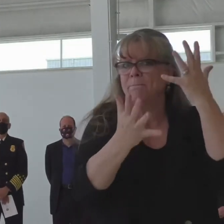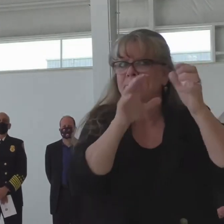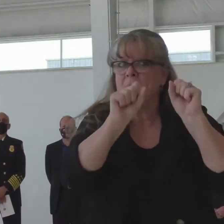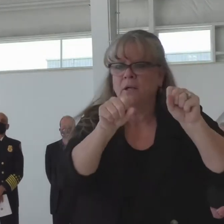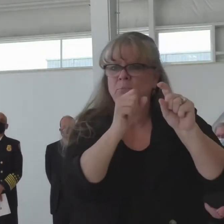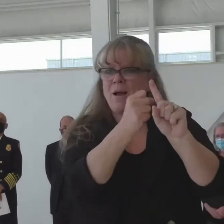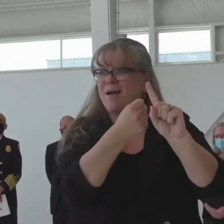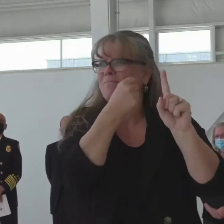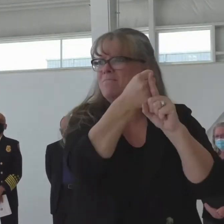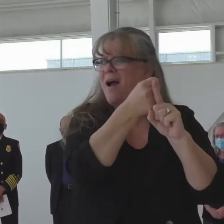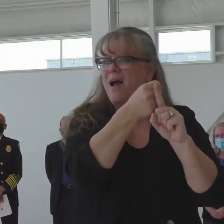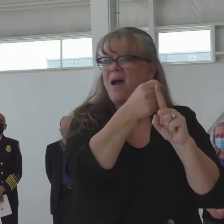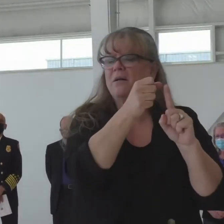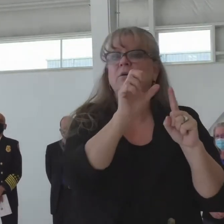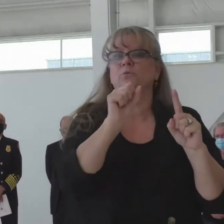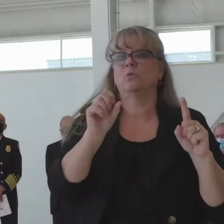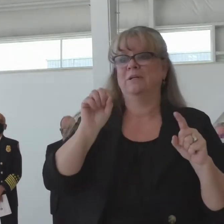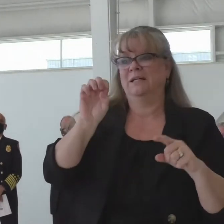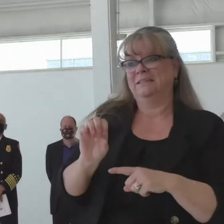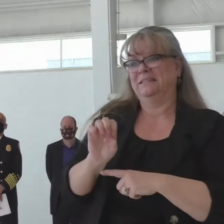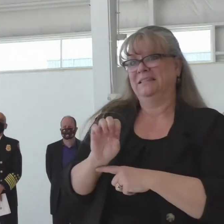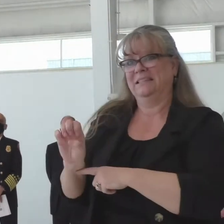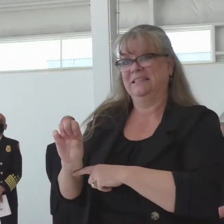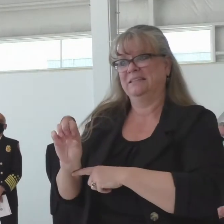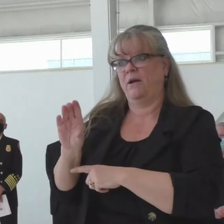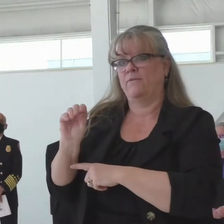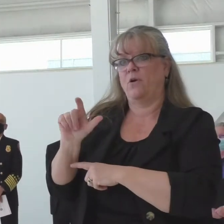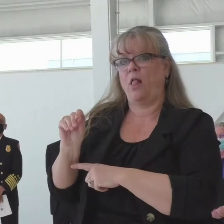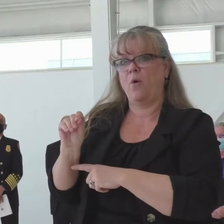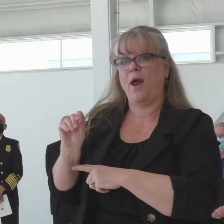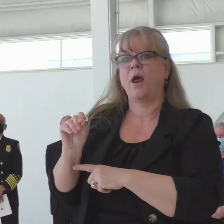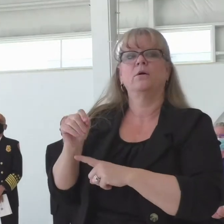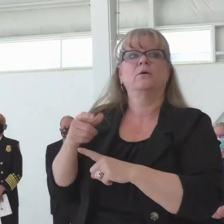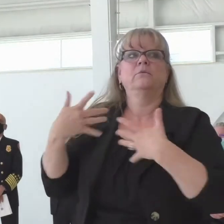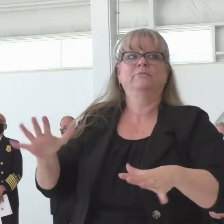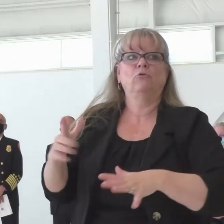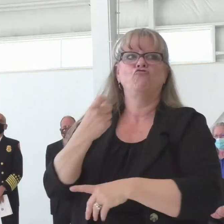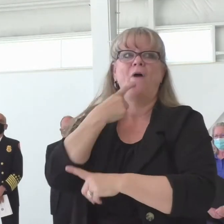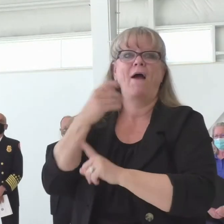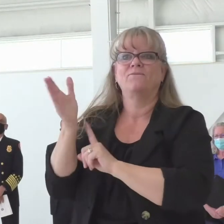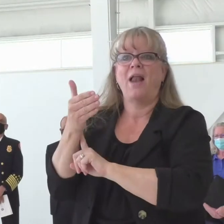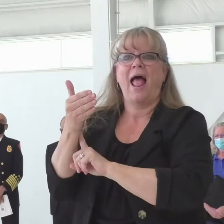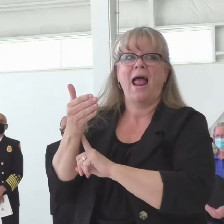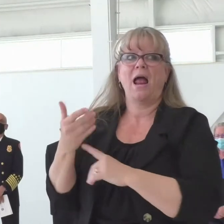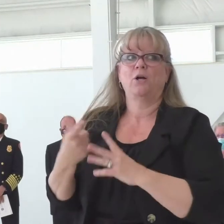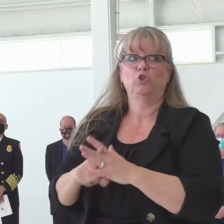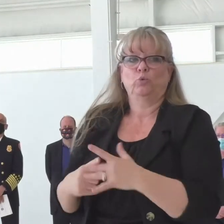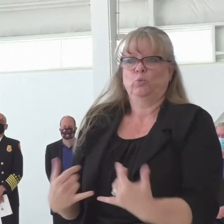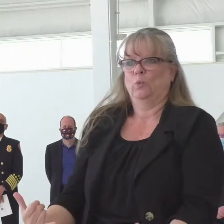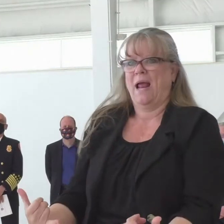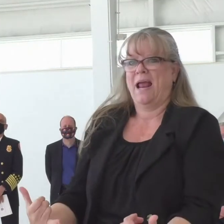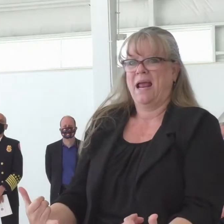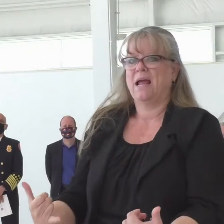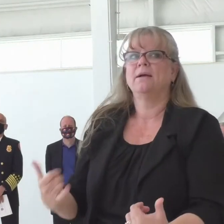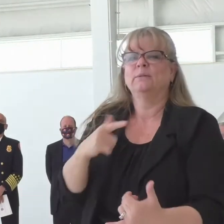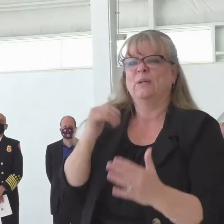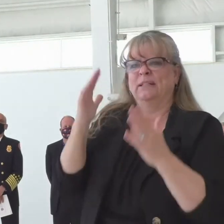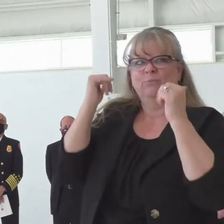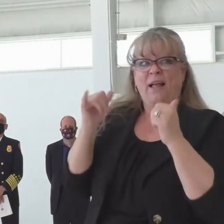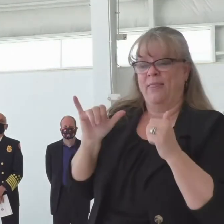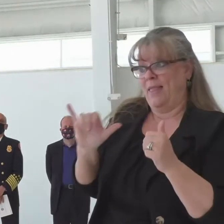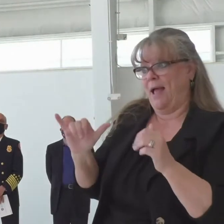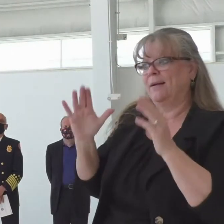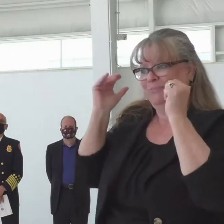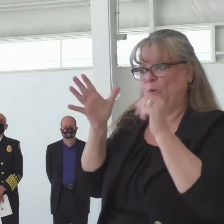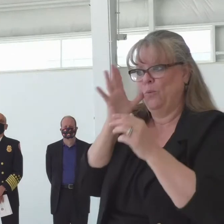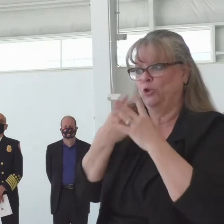is under red flag warning. So we're pre-positioning resources in anticipation of the likelihood of a fire. Senate Bill, back